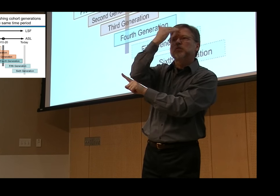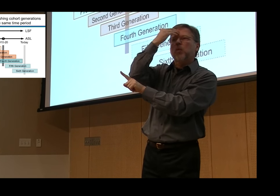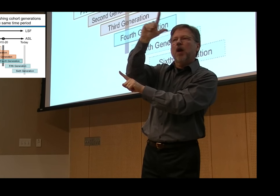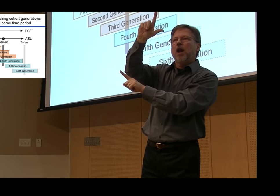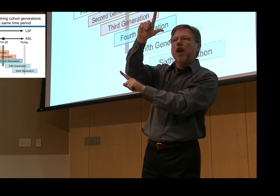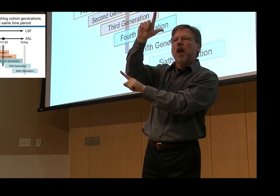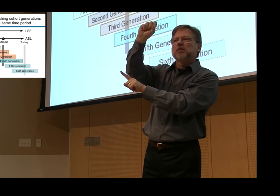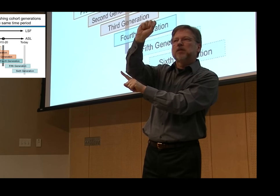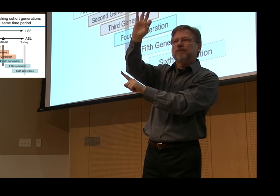Laurent Clerc,